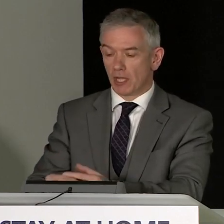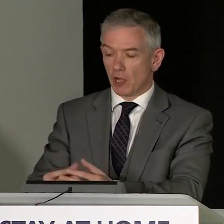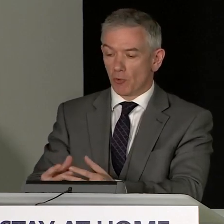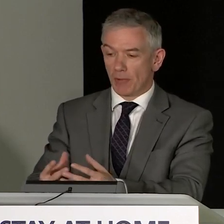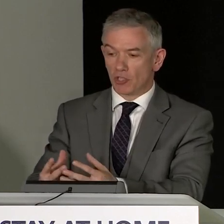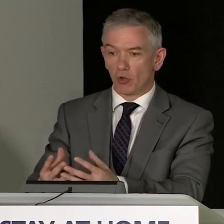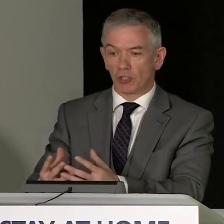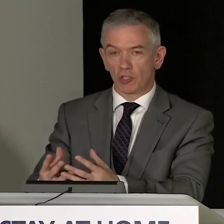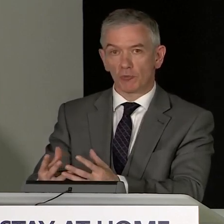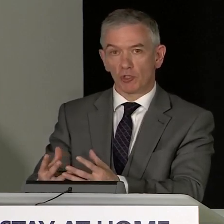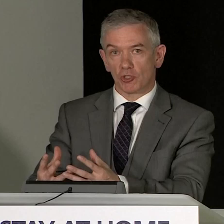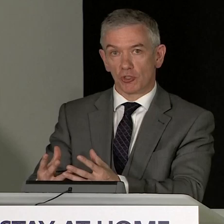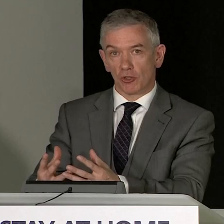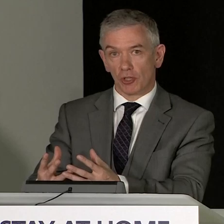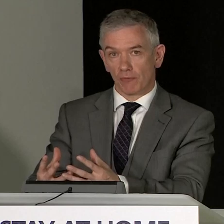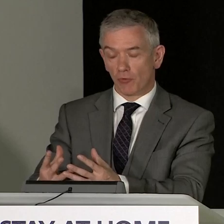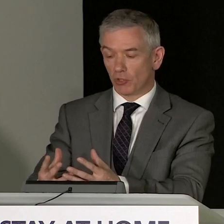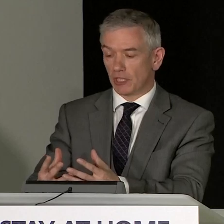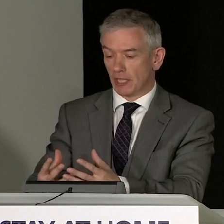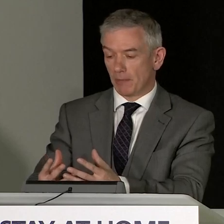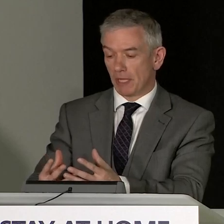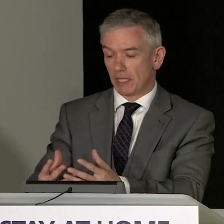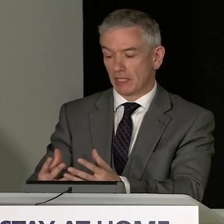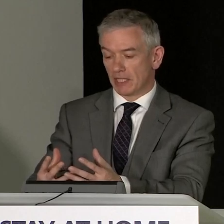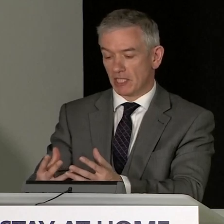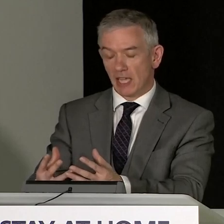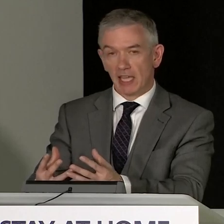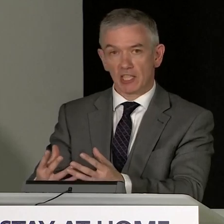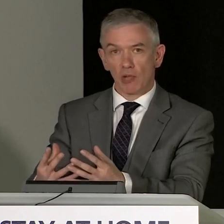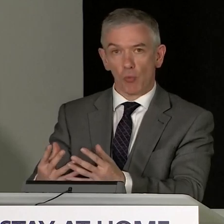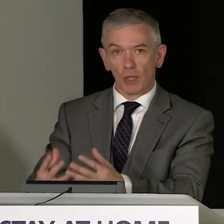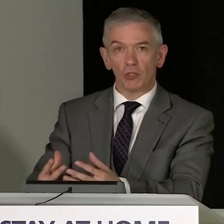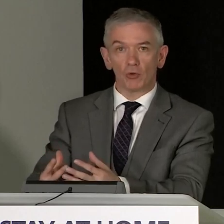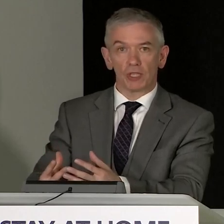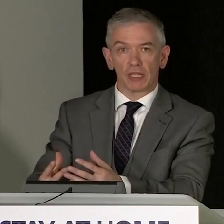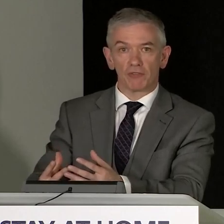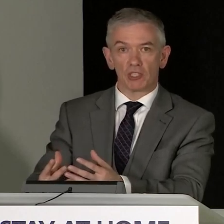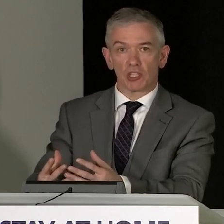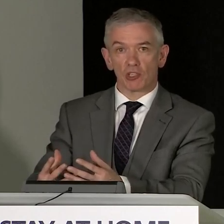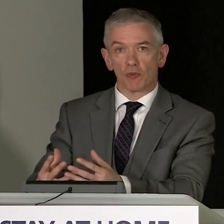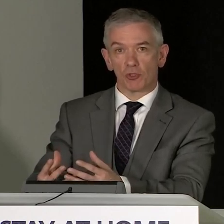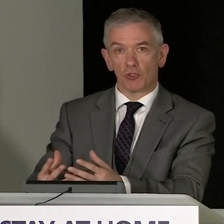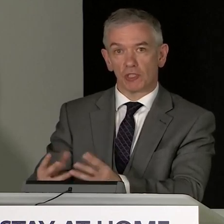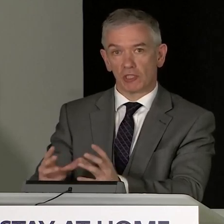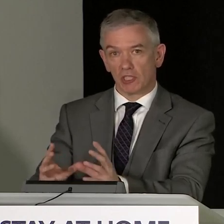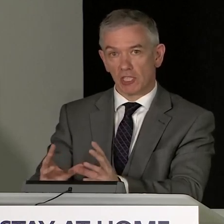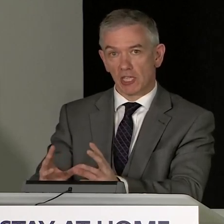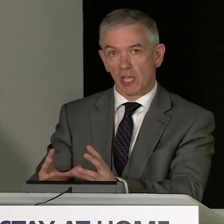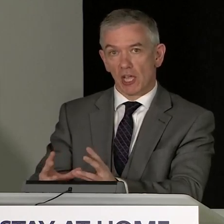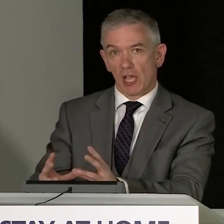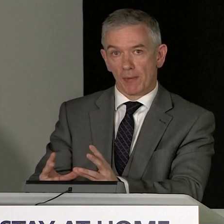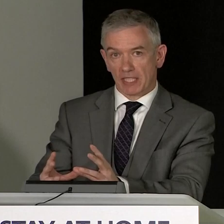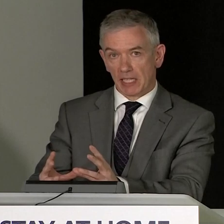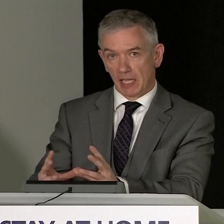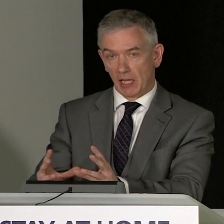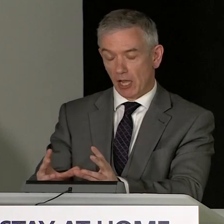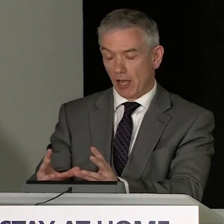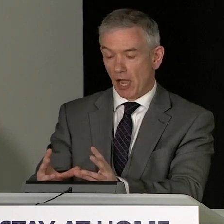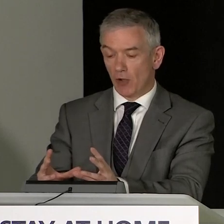and that's why we base all our assumptions on that 14-day period and it's that window that gives us this opportunity to see exactly